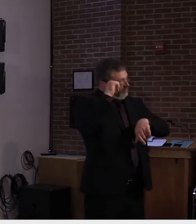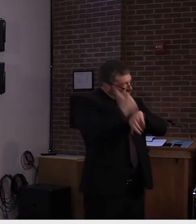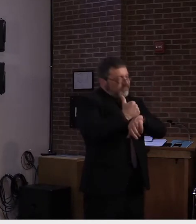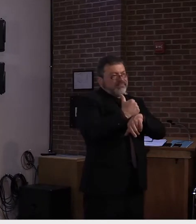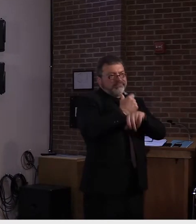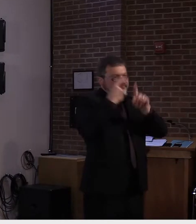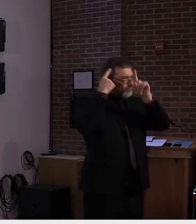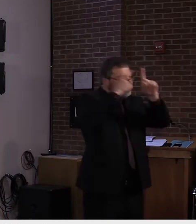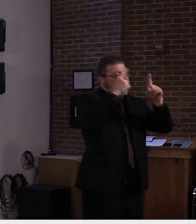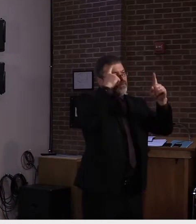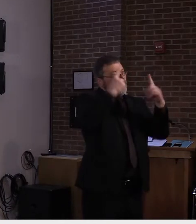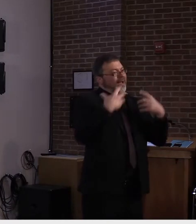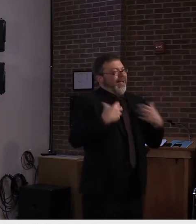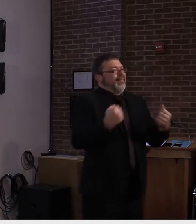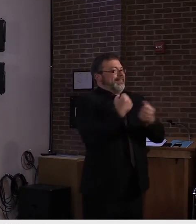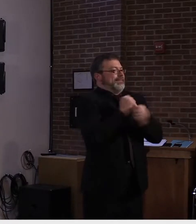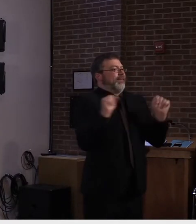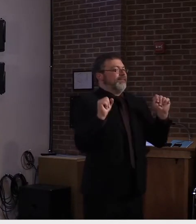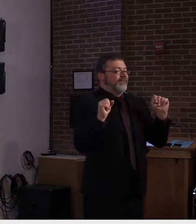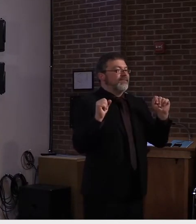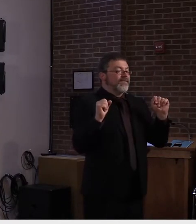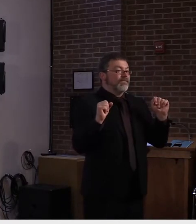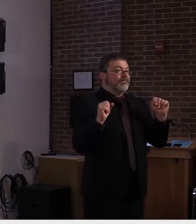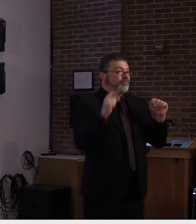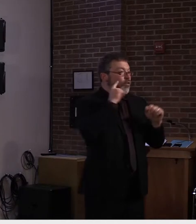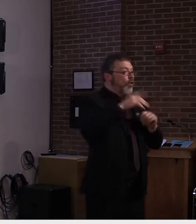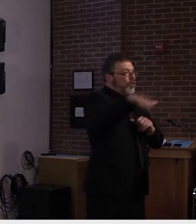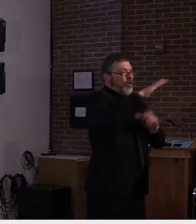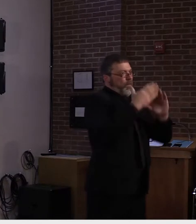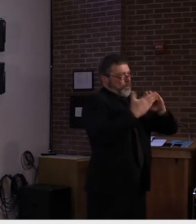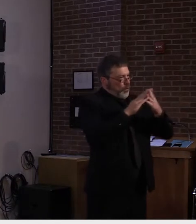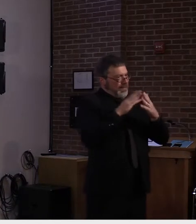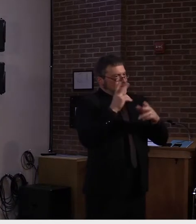and community as the fall semester gets underway.